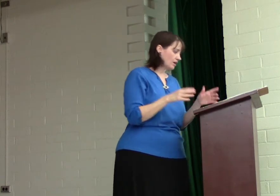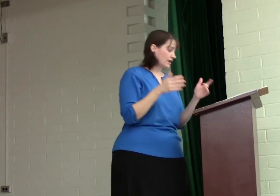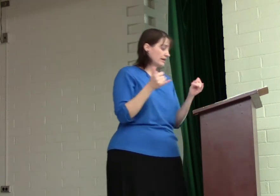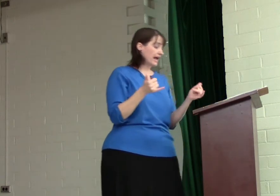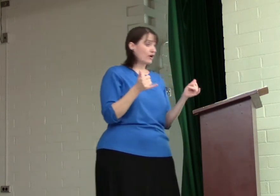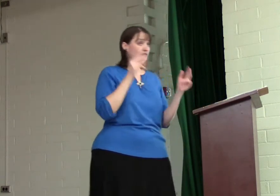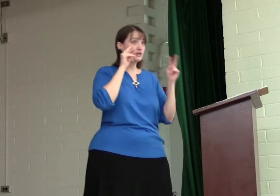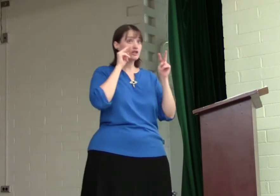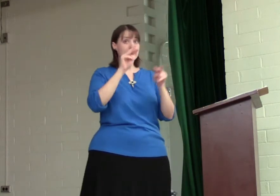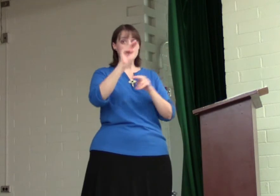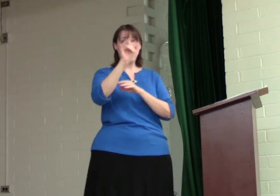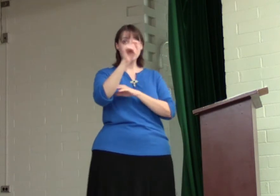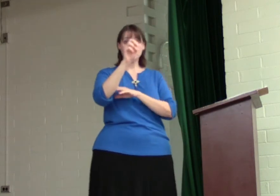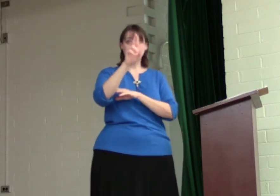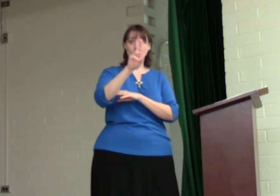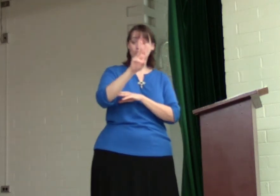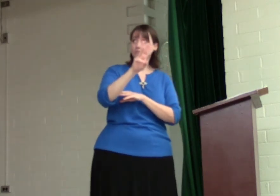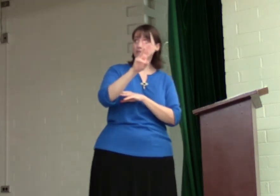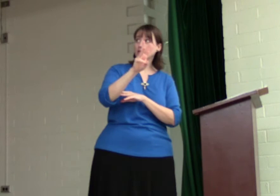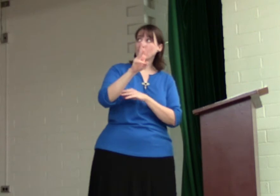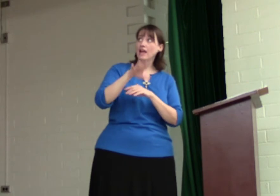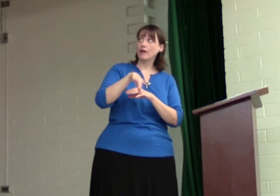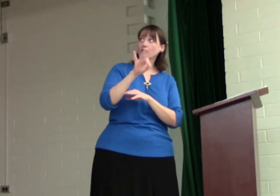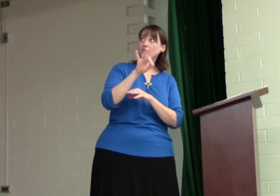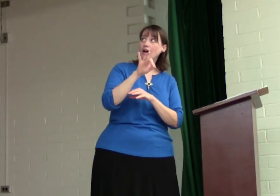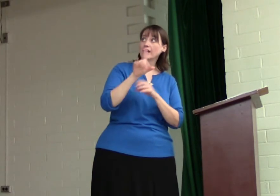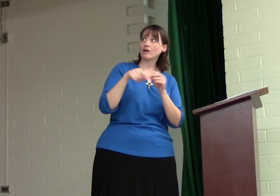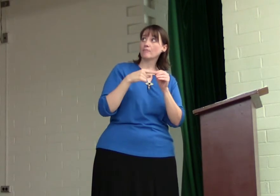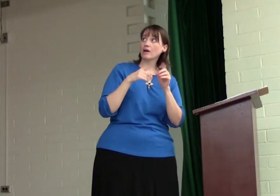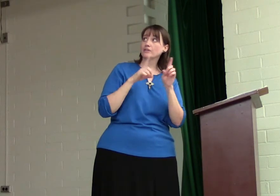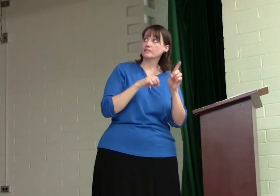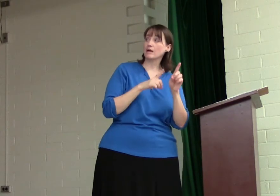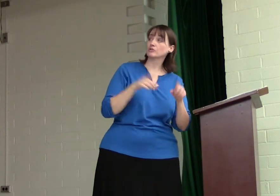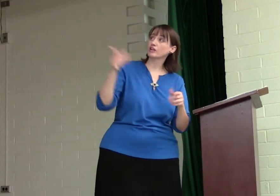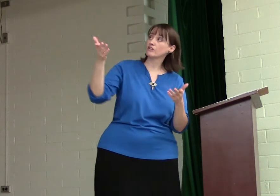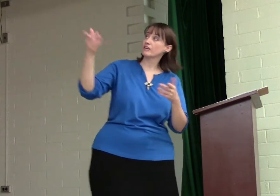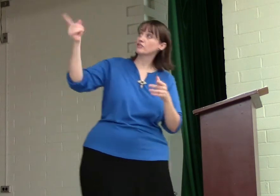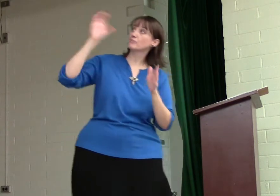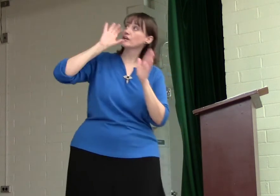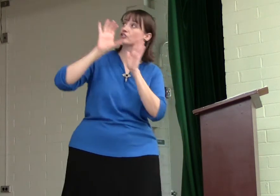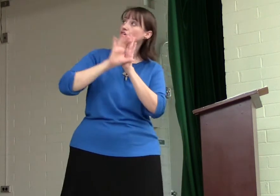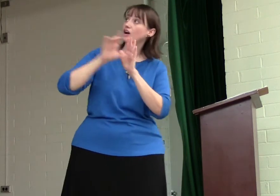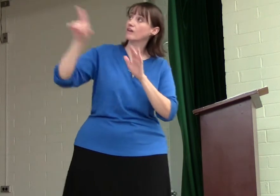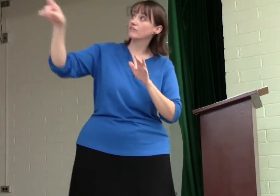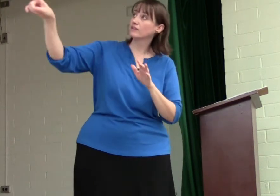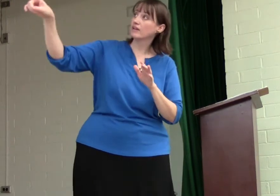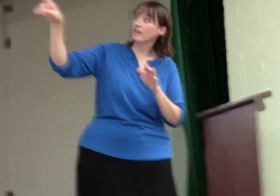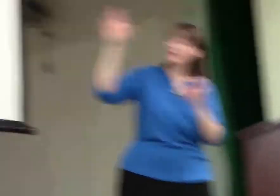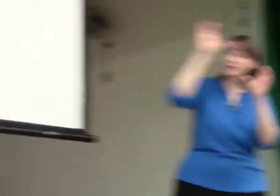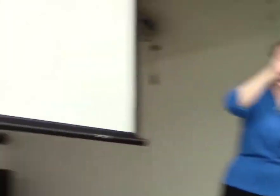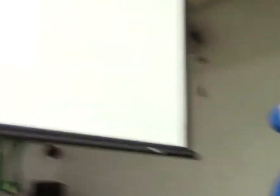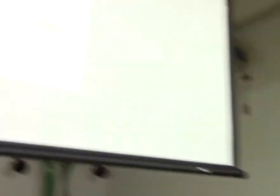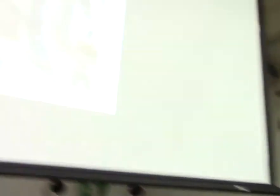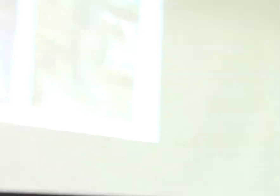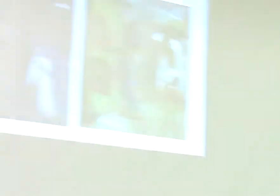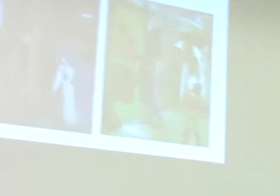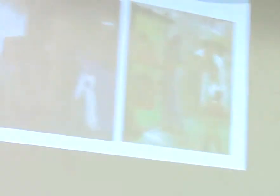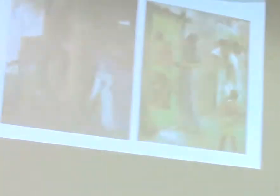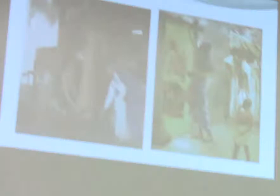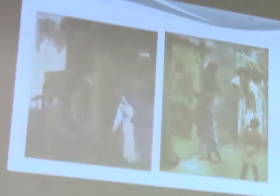Now, if we look at Matthew, and we find out about the disciples. Here's a picture of them looking for the bitter herbs